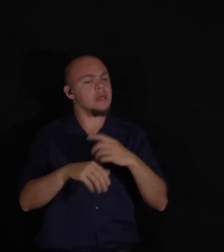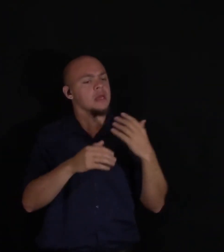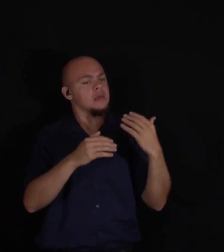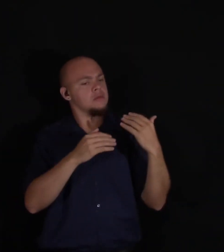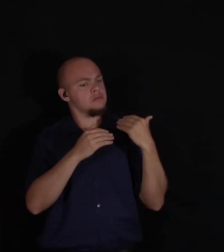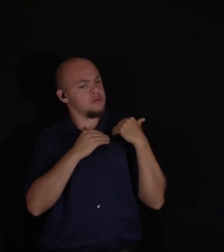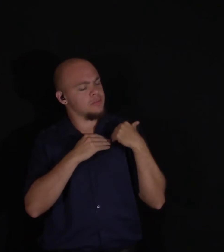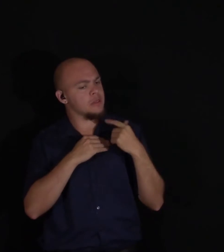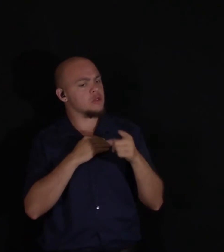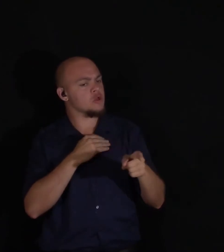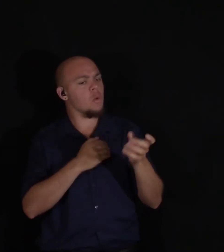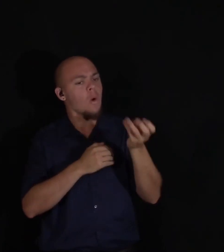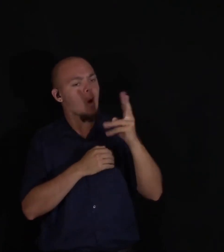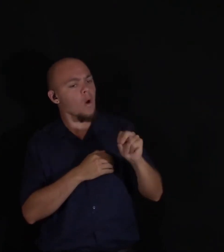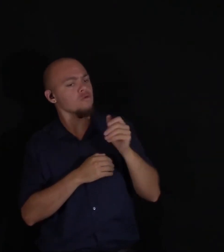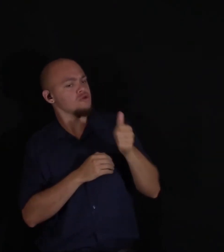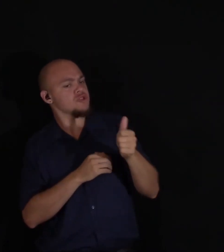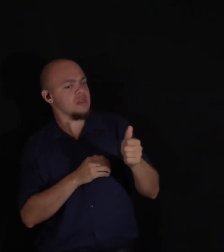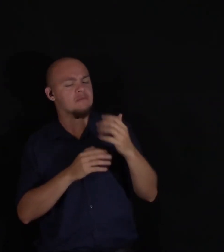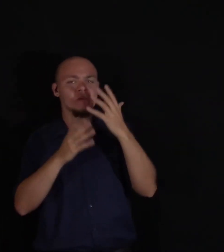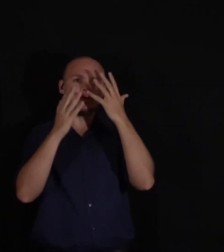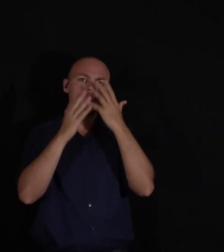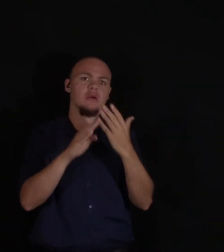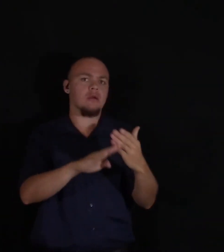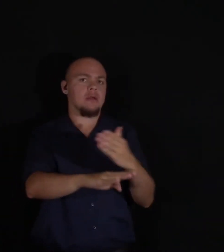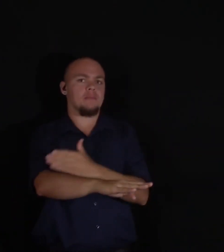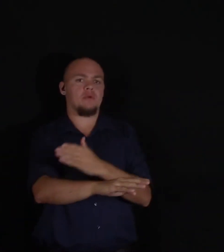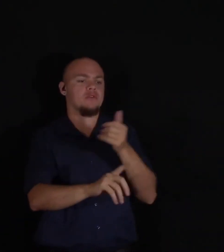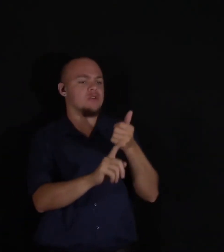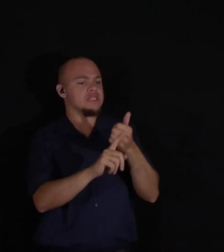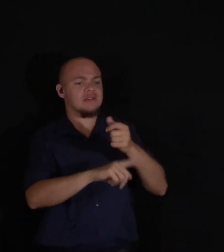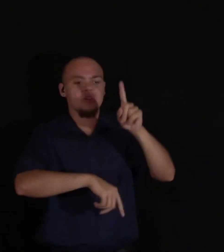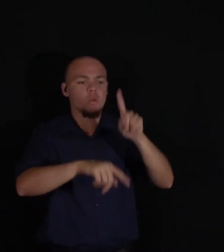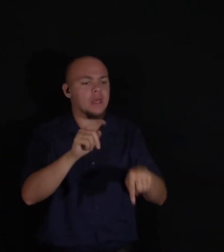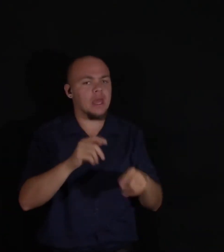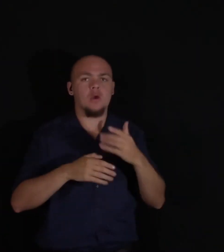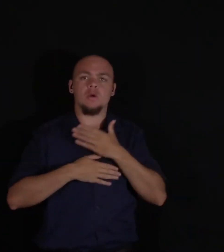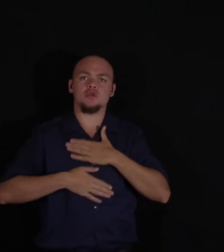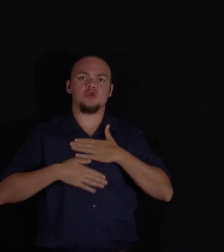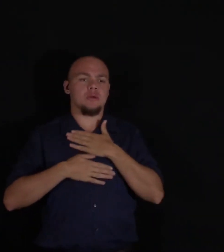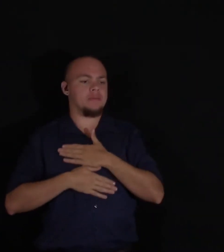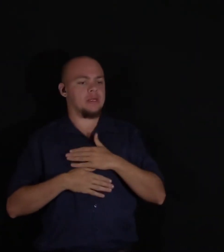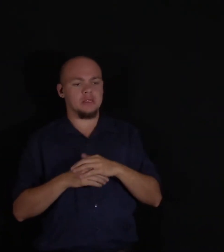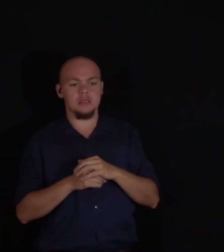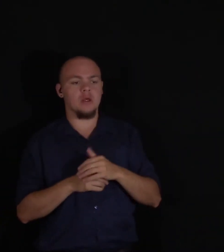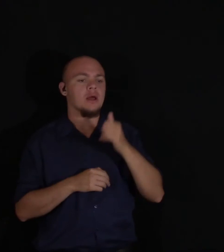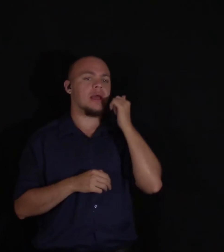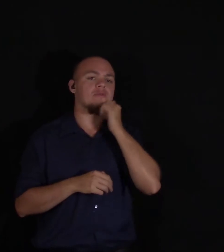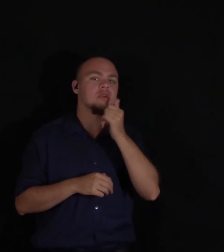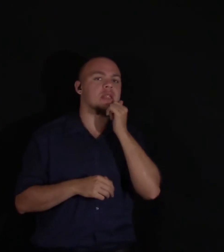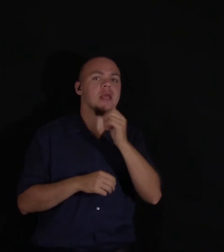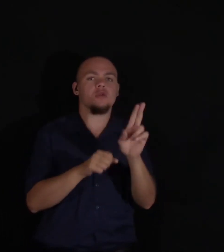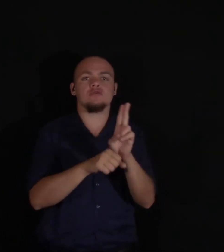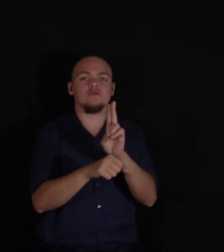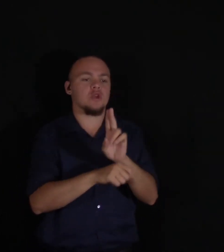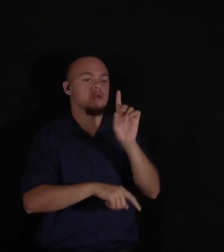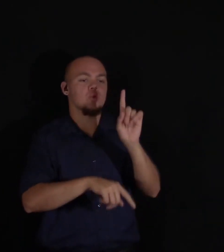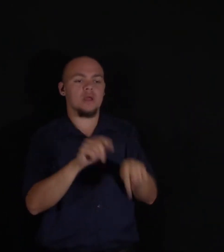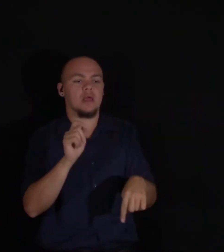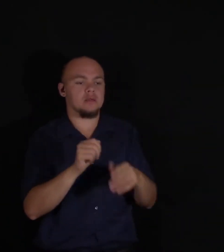for excessive sorrow prevents improvement, or enjoyment, or even the discharge of daily usefulness, without which no man is fit